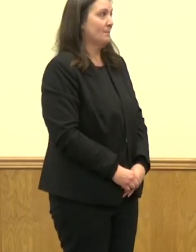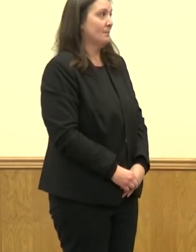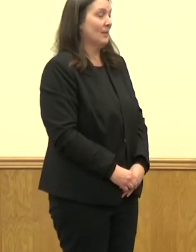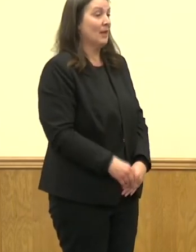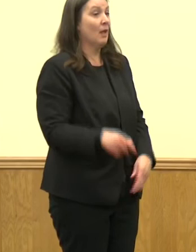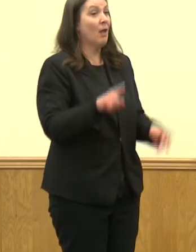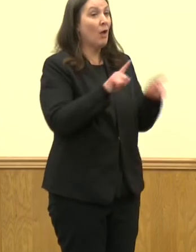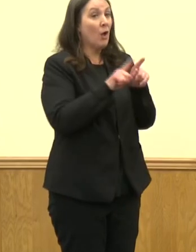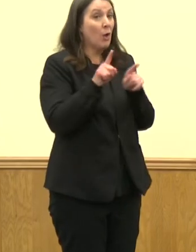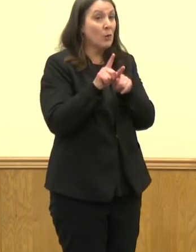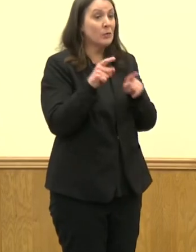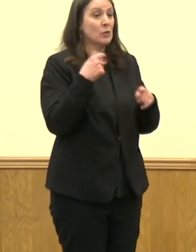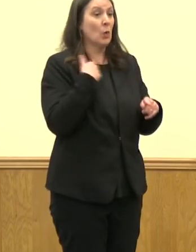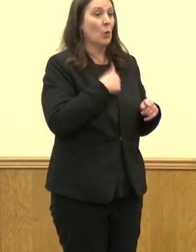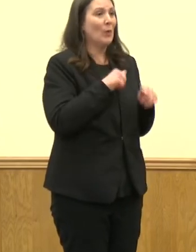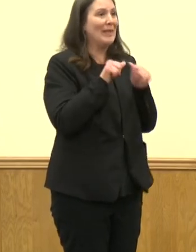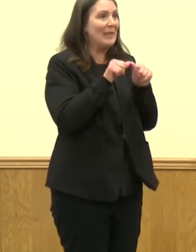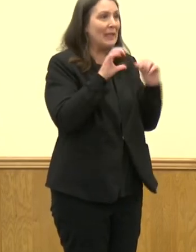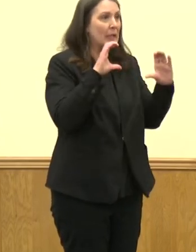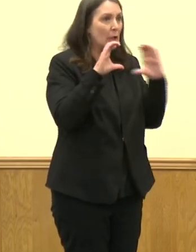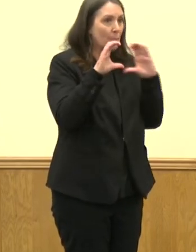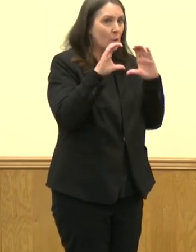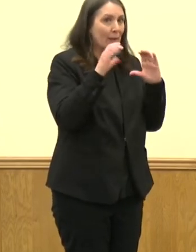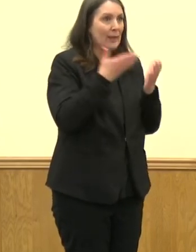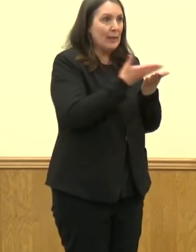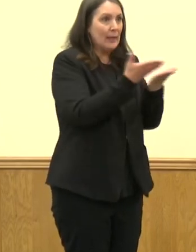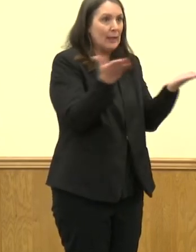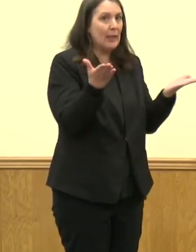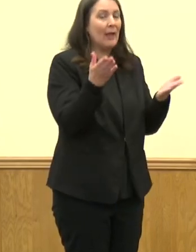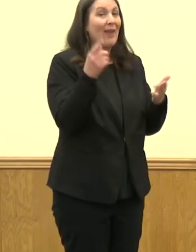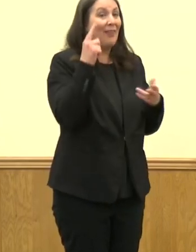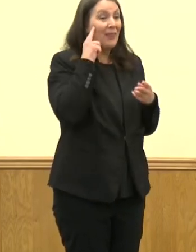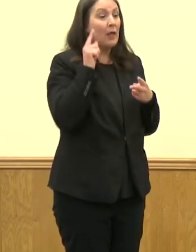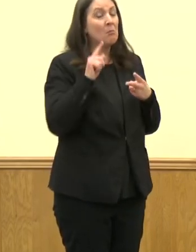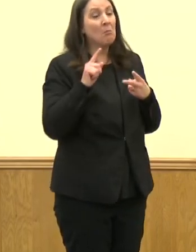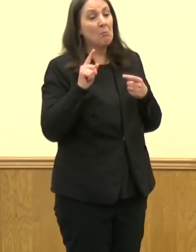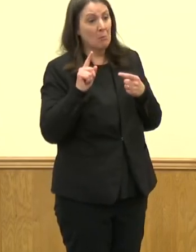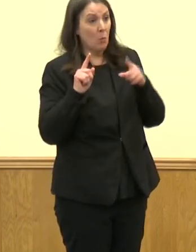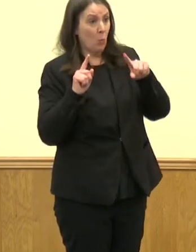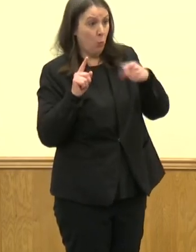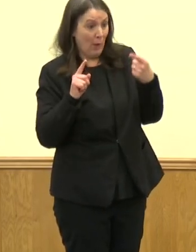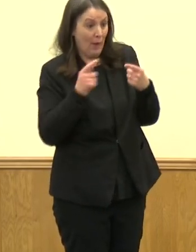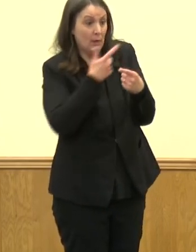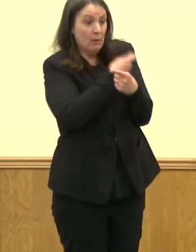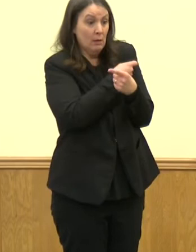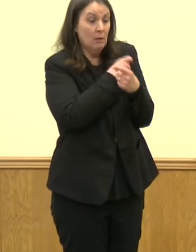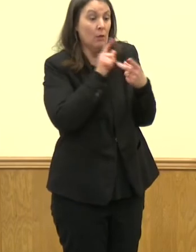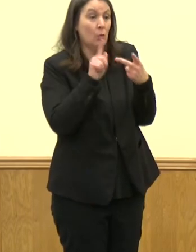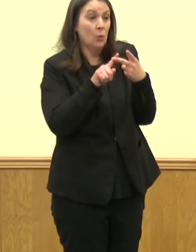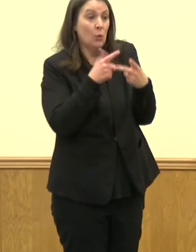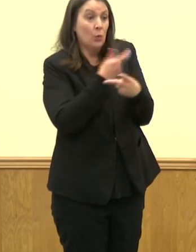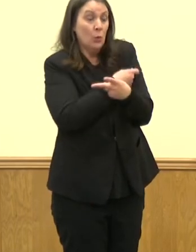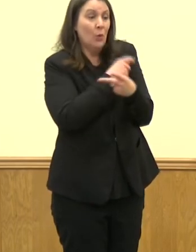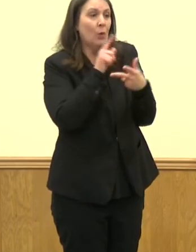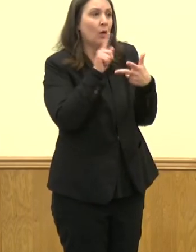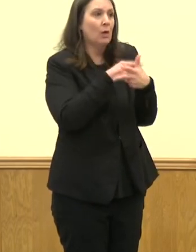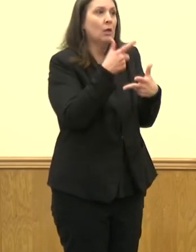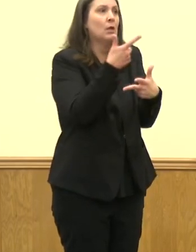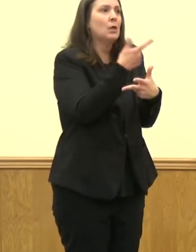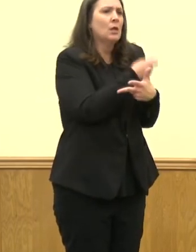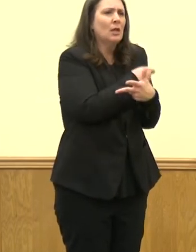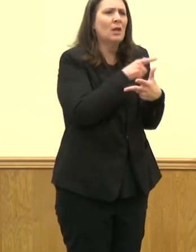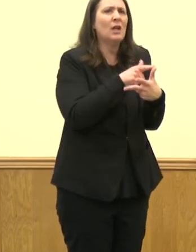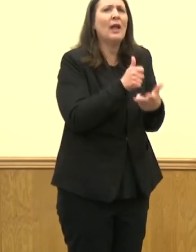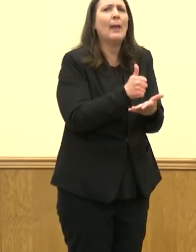better communicate is that we really need to look at boosters. know, guidance has, it's a significant change that it's no longer fully